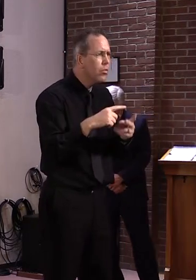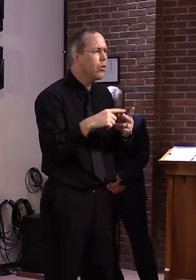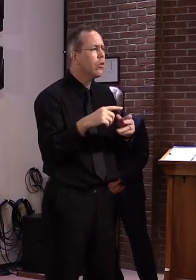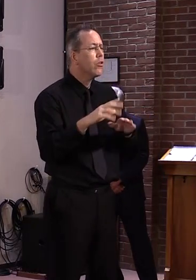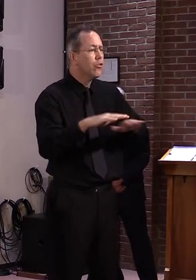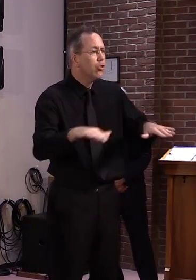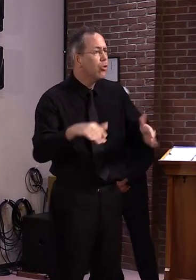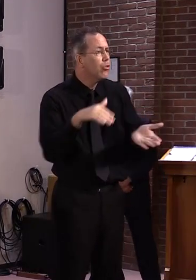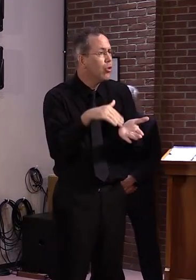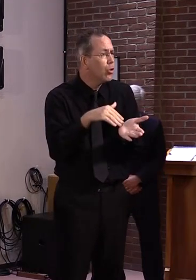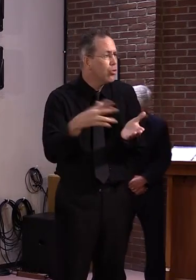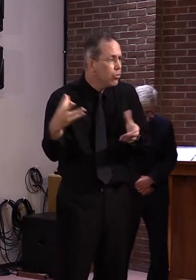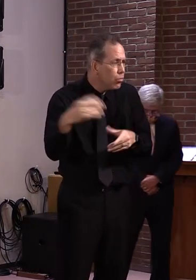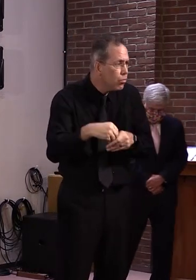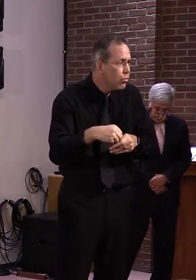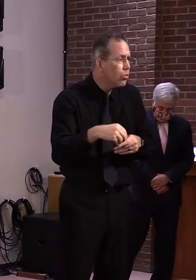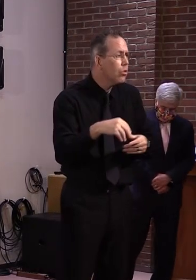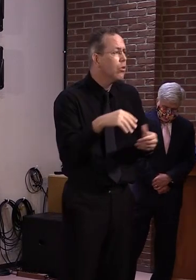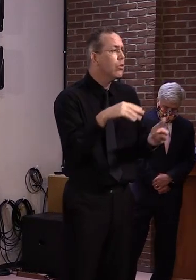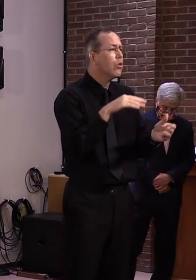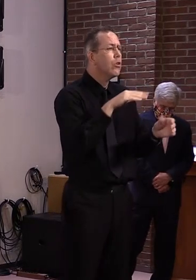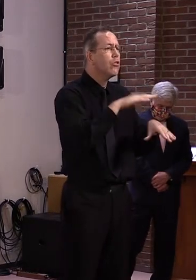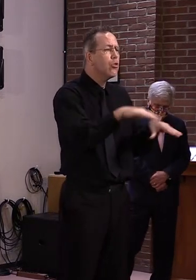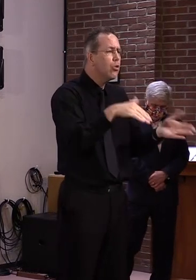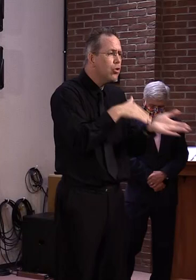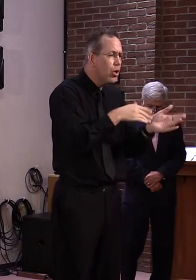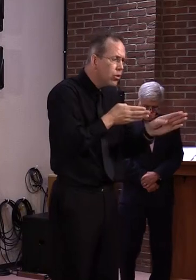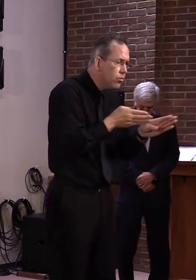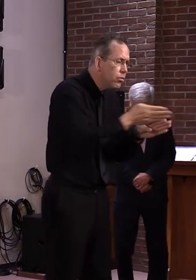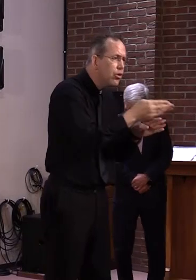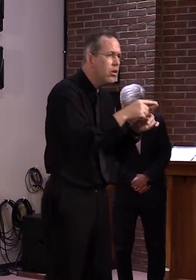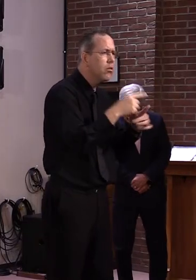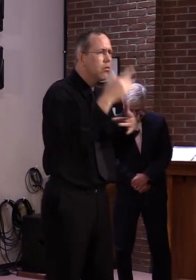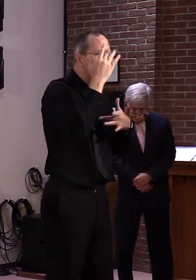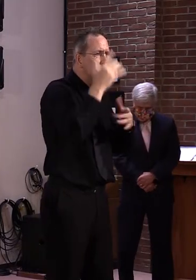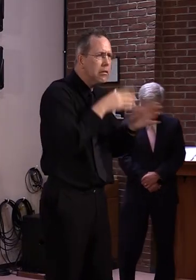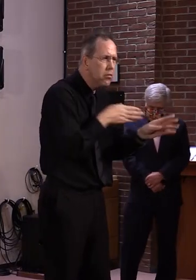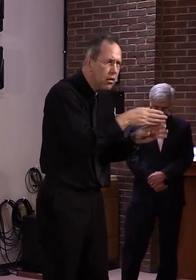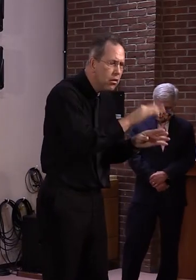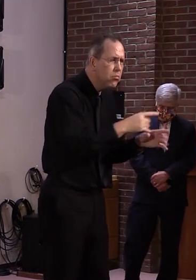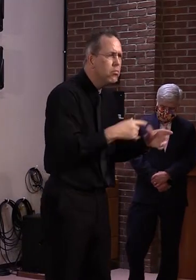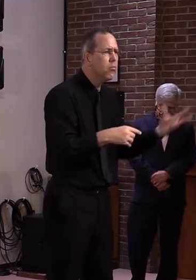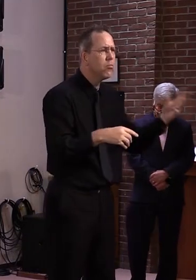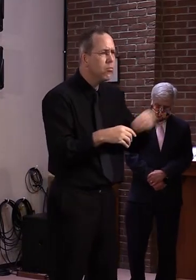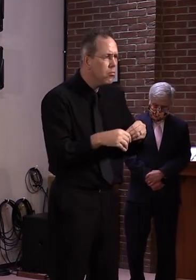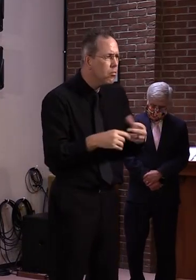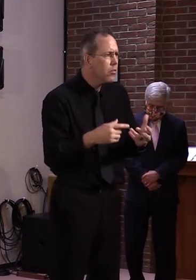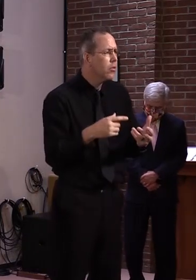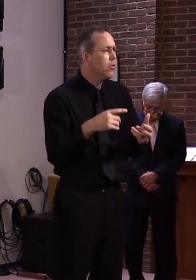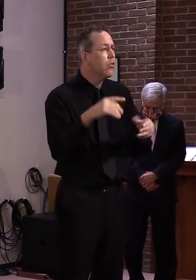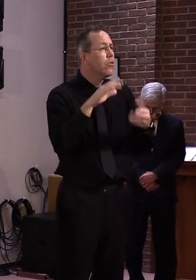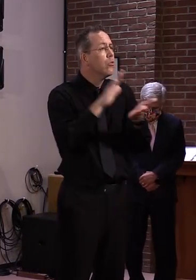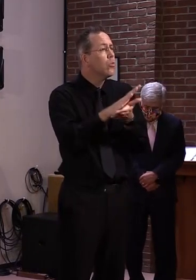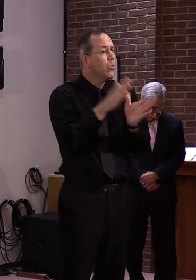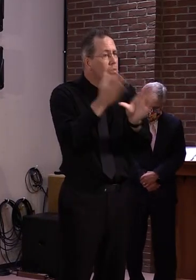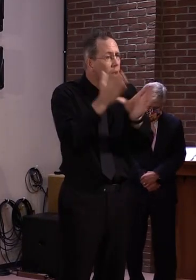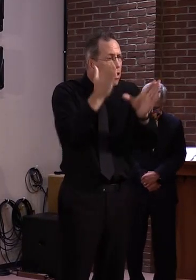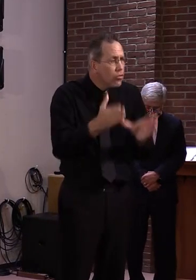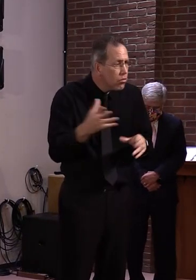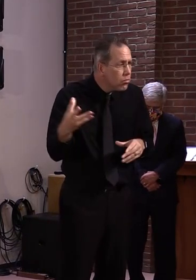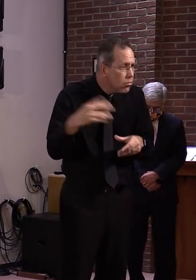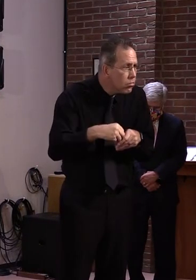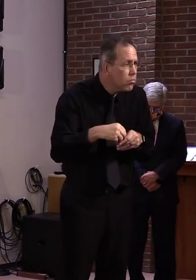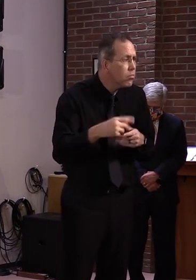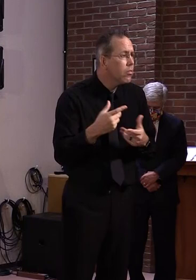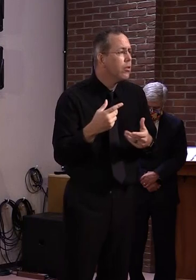Infectious Disease Experts from UVM, school psychologist, state director of our National